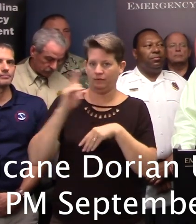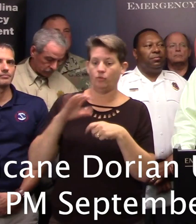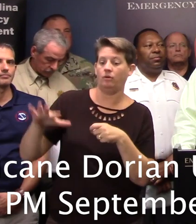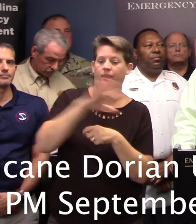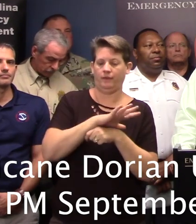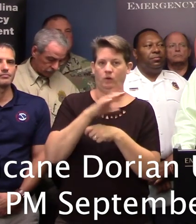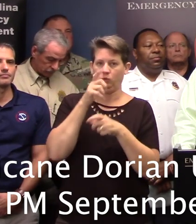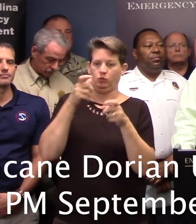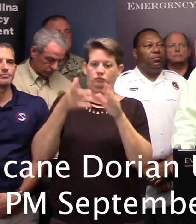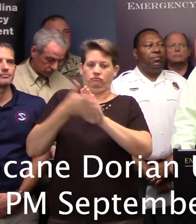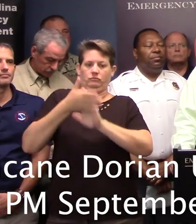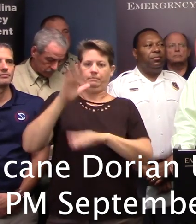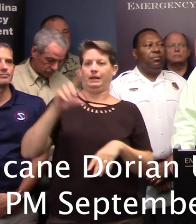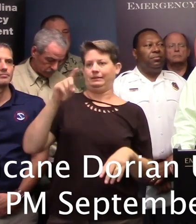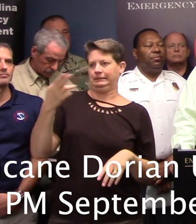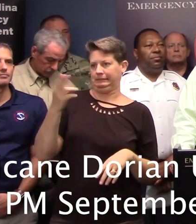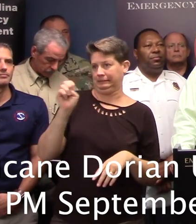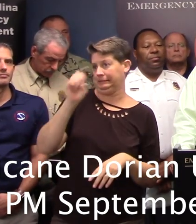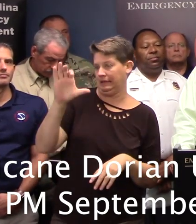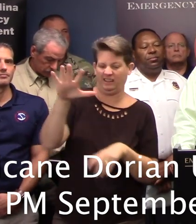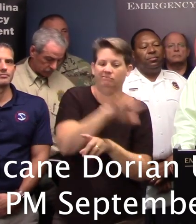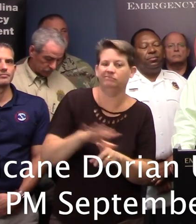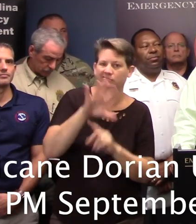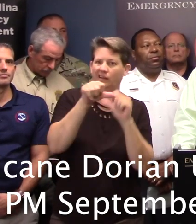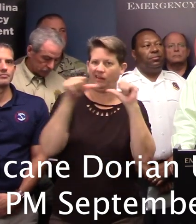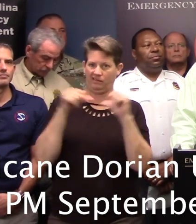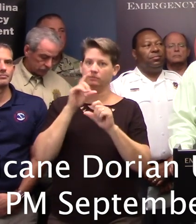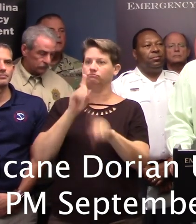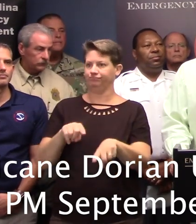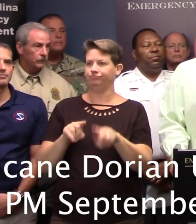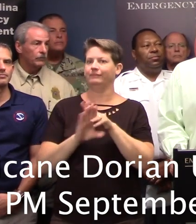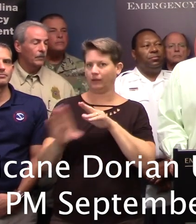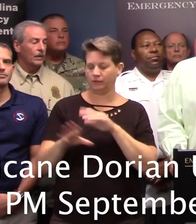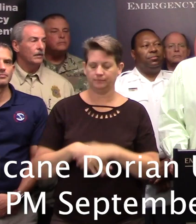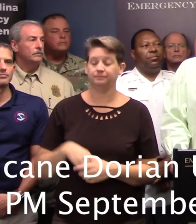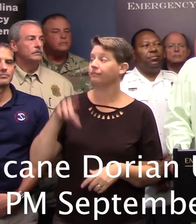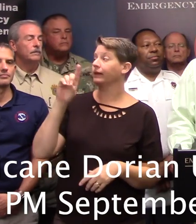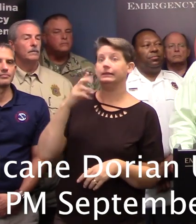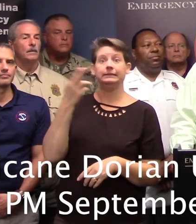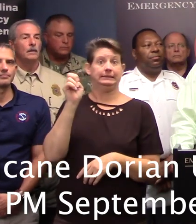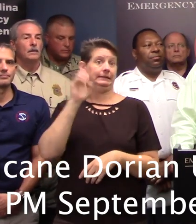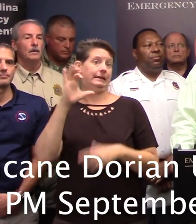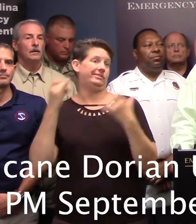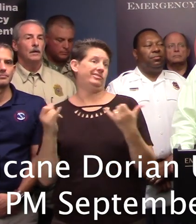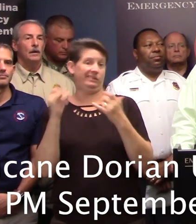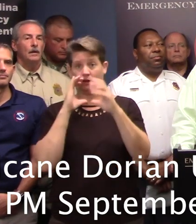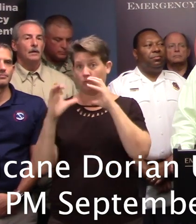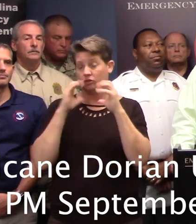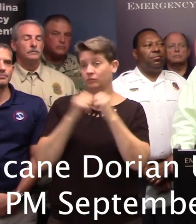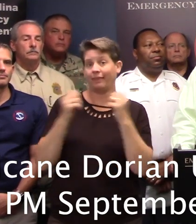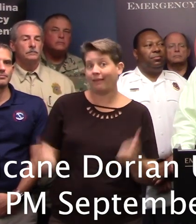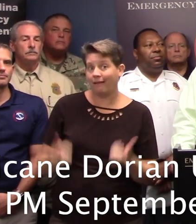regulated by DHEC in the evacuation zones. DHEC is currently in communications with